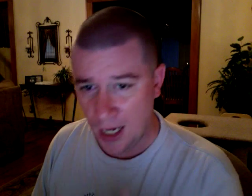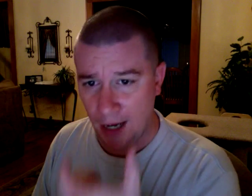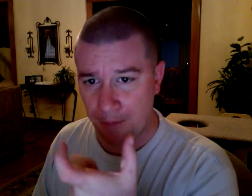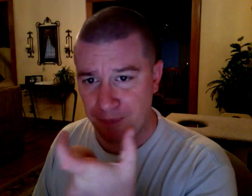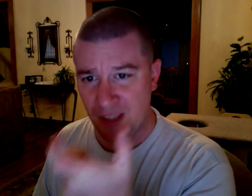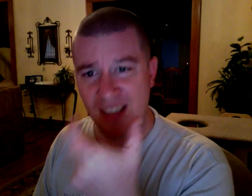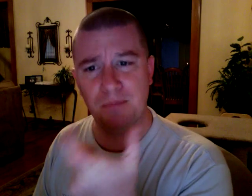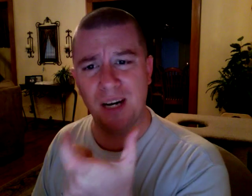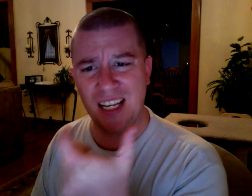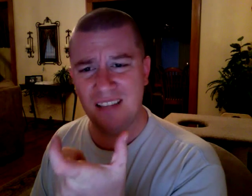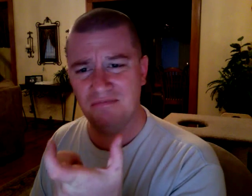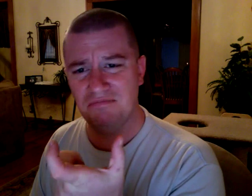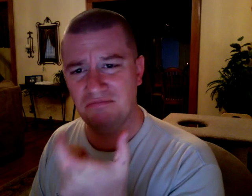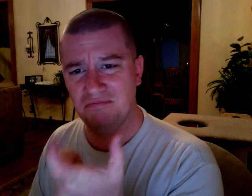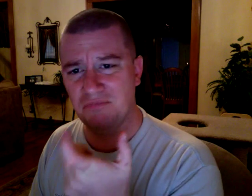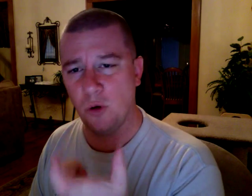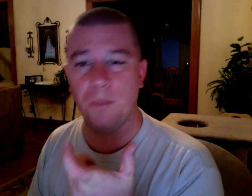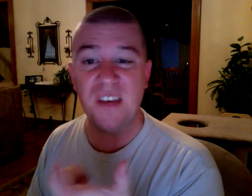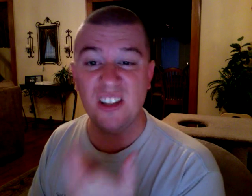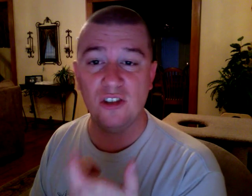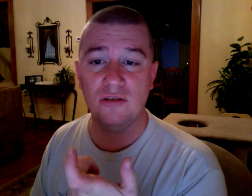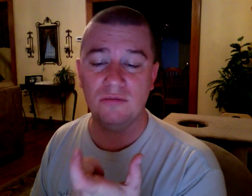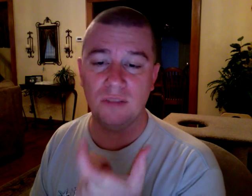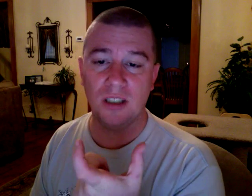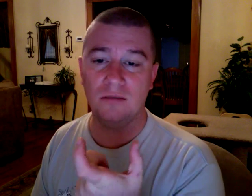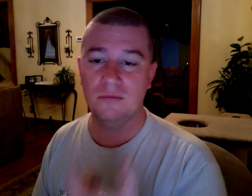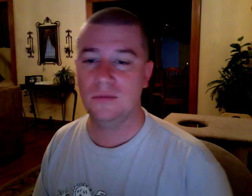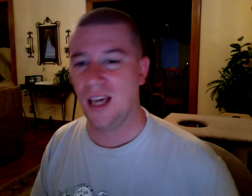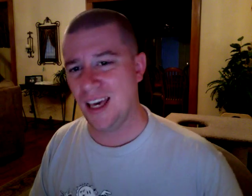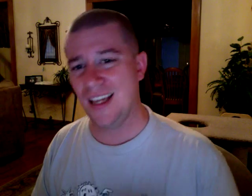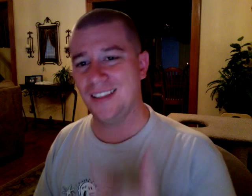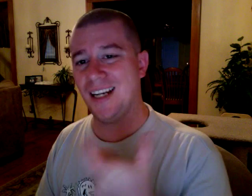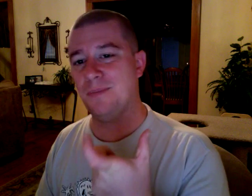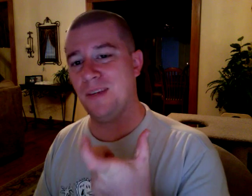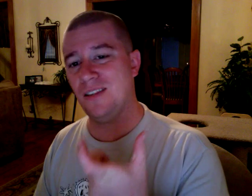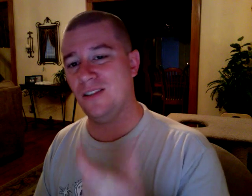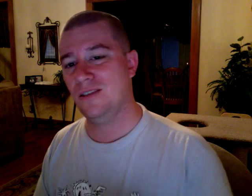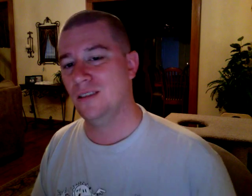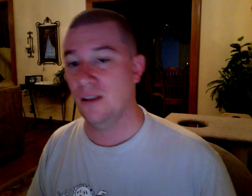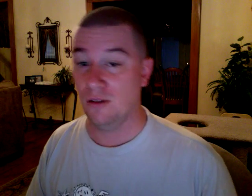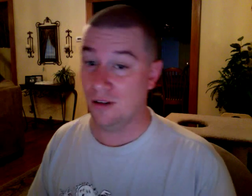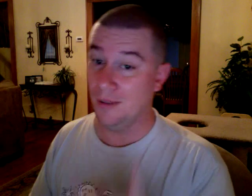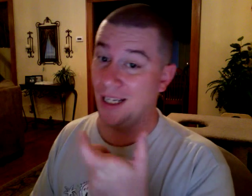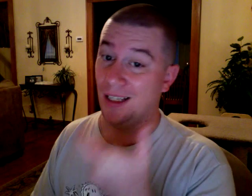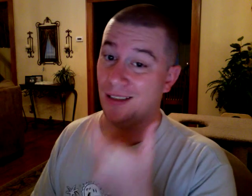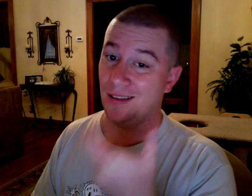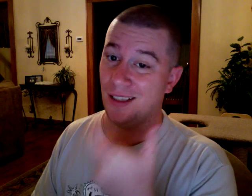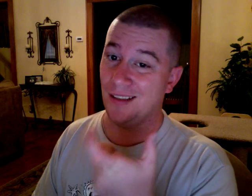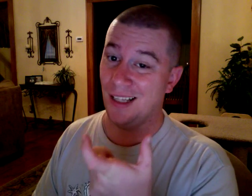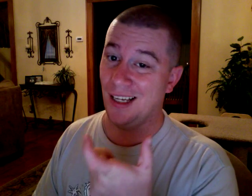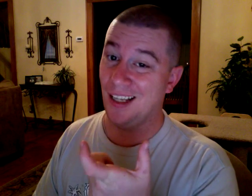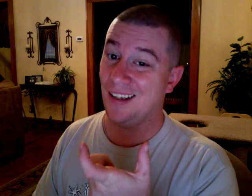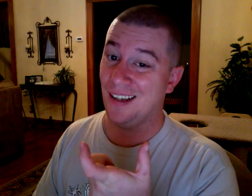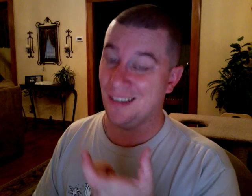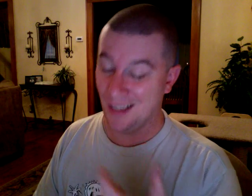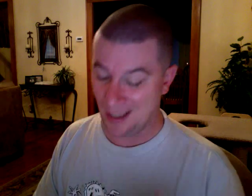This is money. Or pisto, you know. Hey, ¿tras pisto? Or man, that's a lot. That costs a lot.